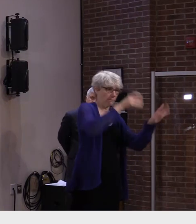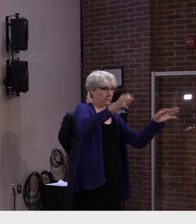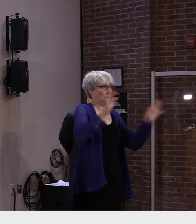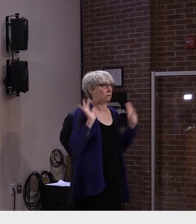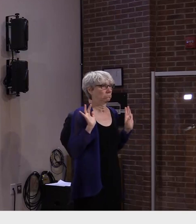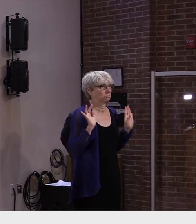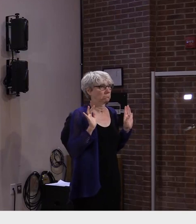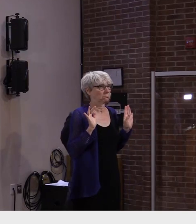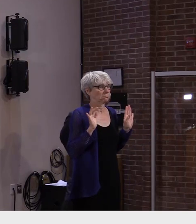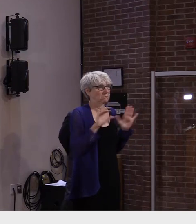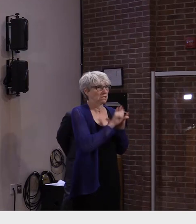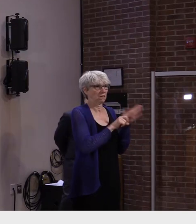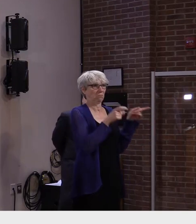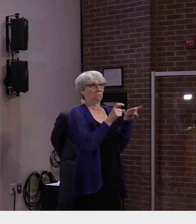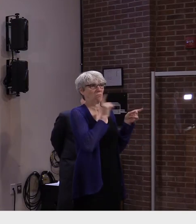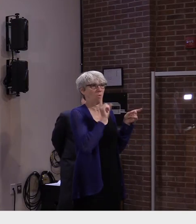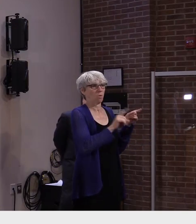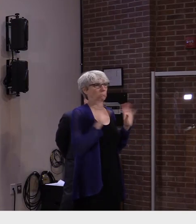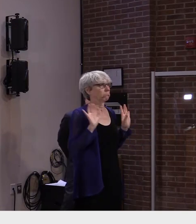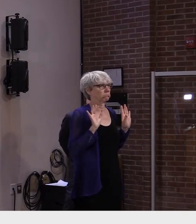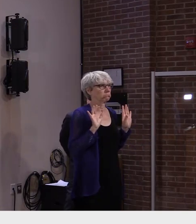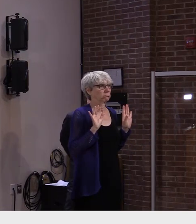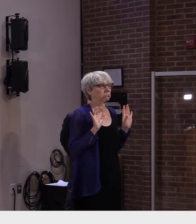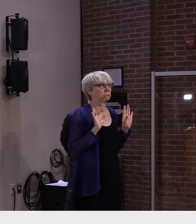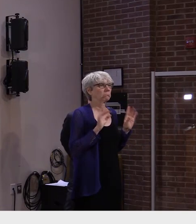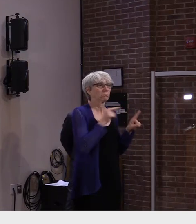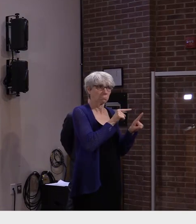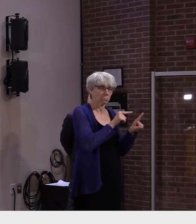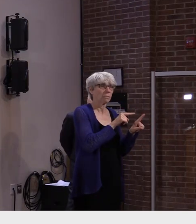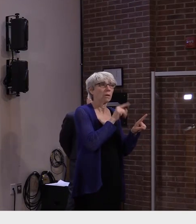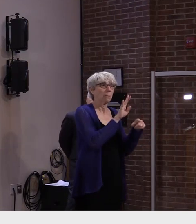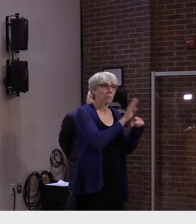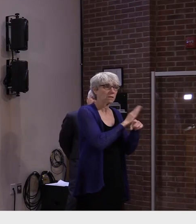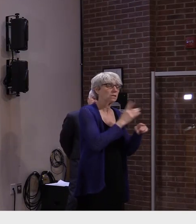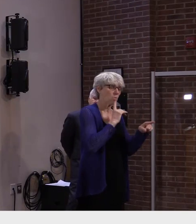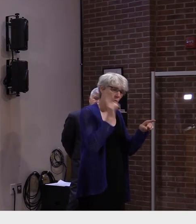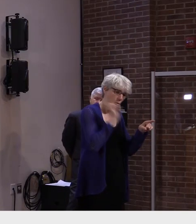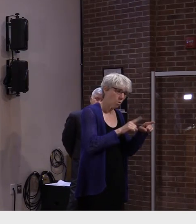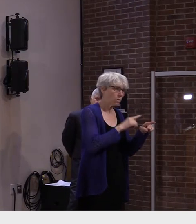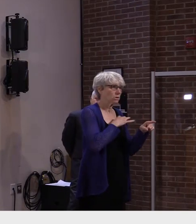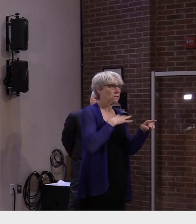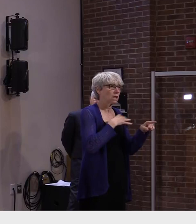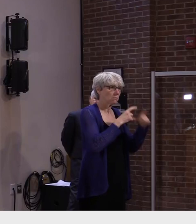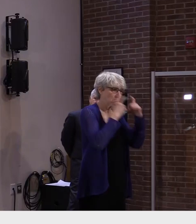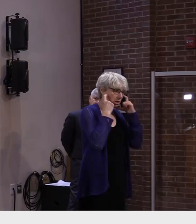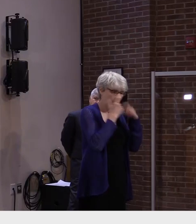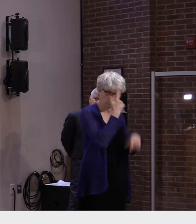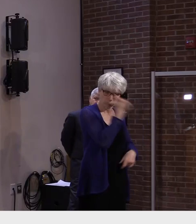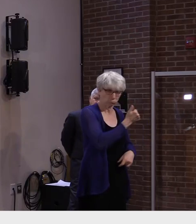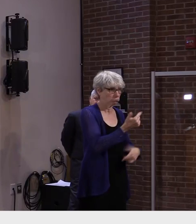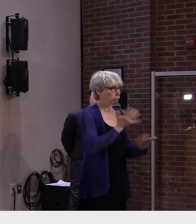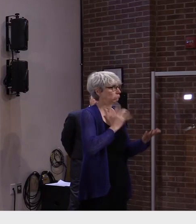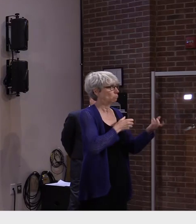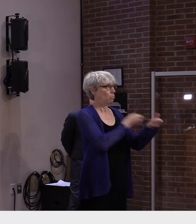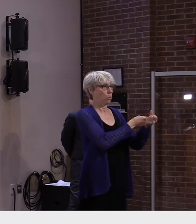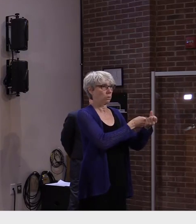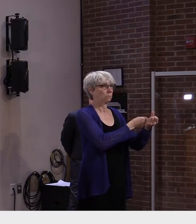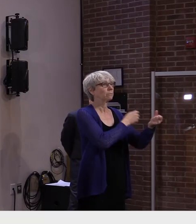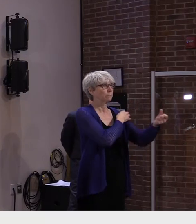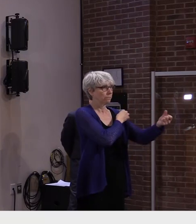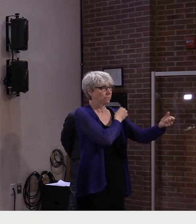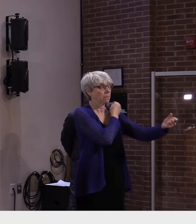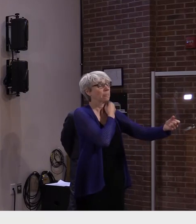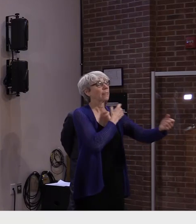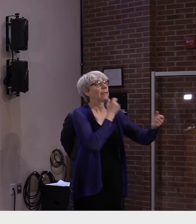free to expect masking in those populations. When it comes to mandating